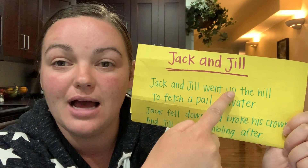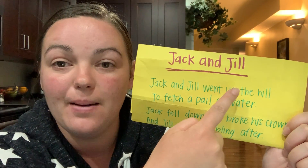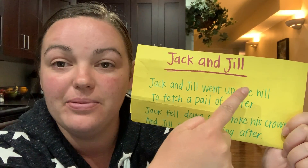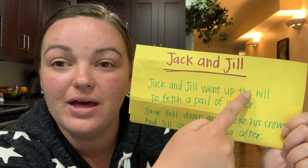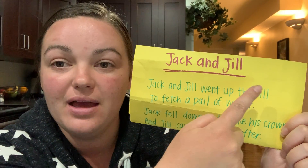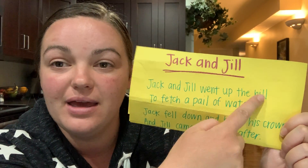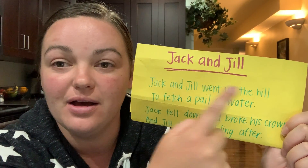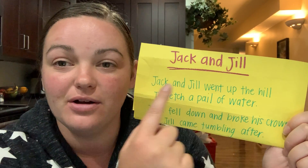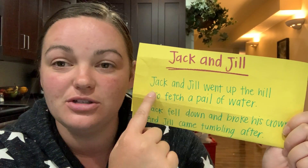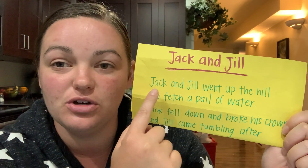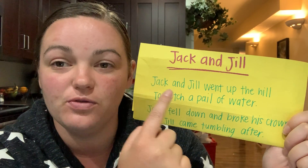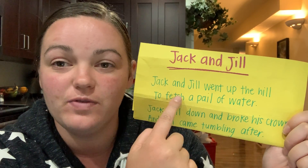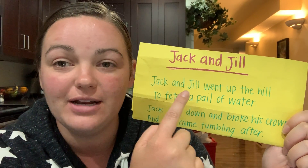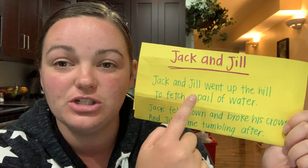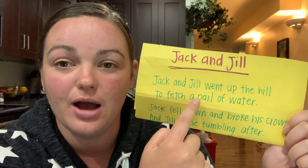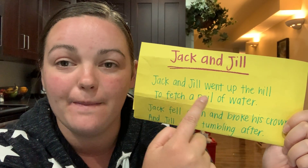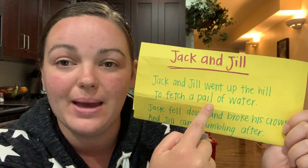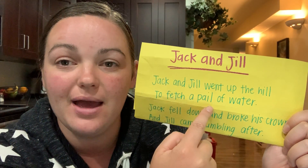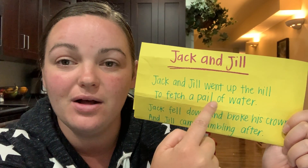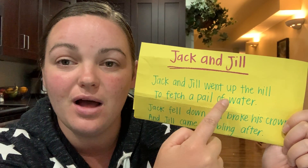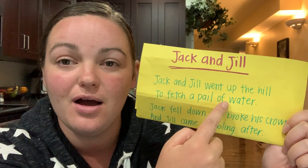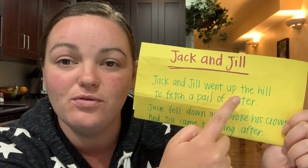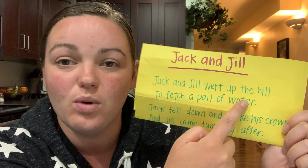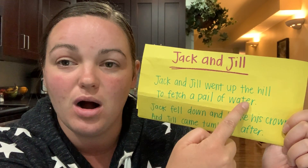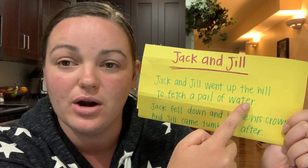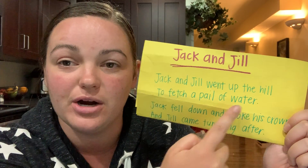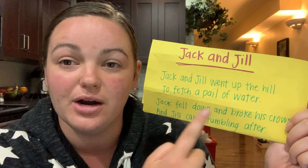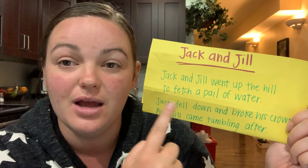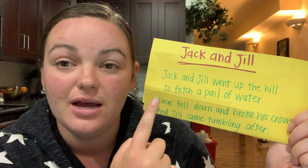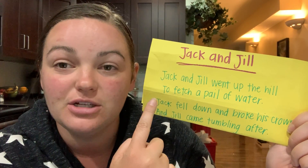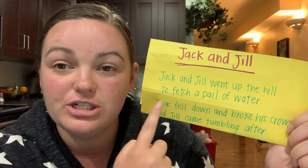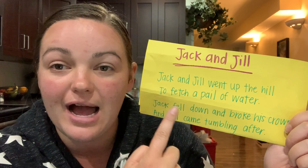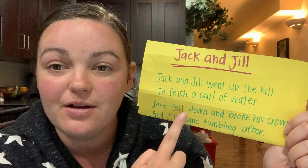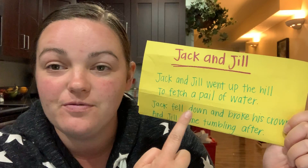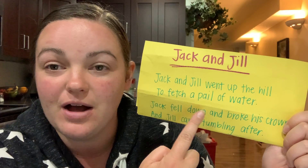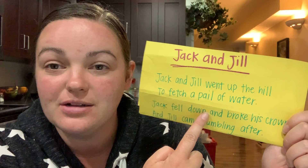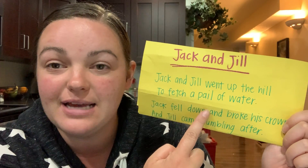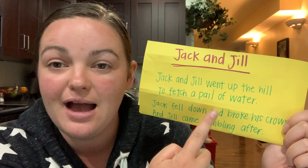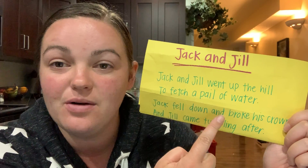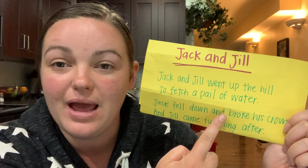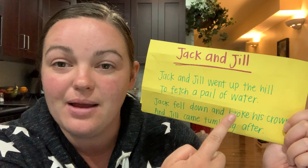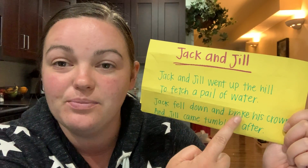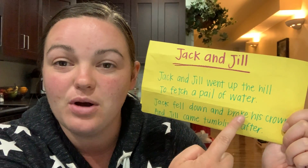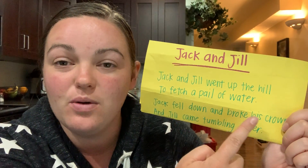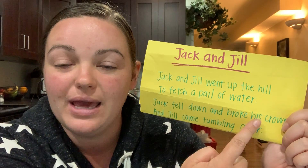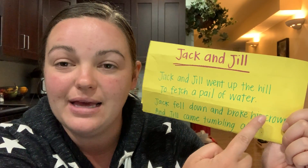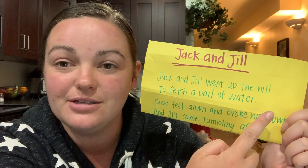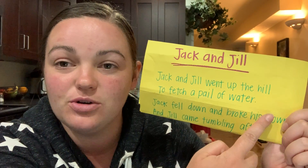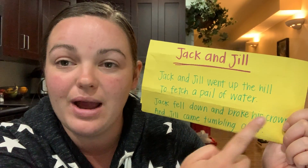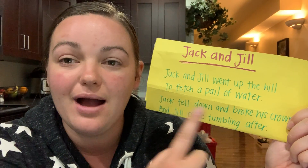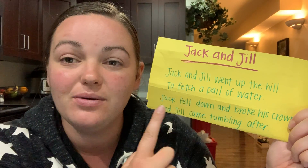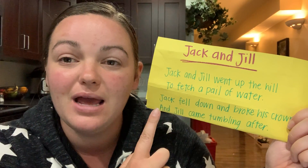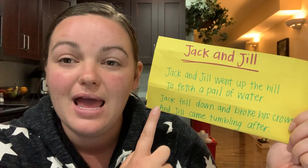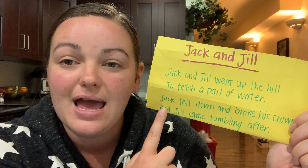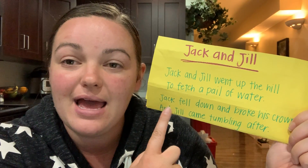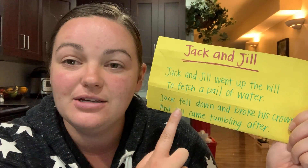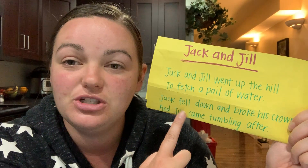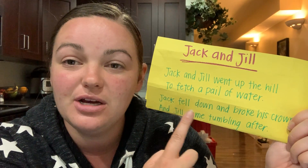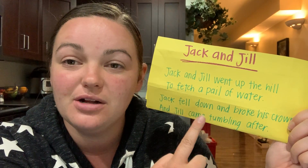up the hill to fetch a pail of water. Jack fell down and broke his crown, and Jill